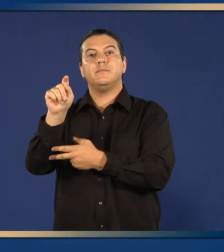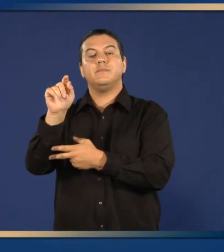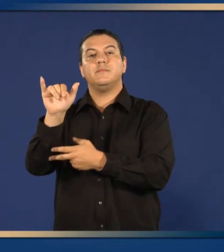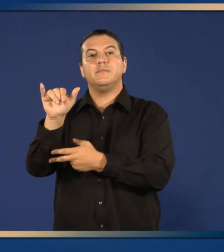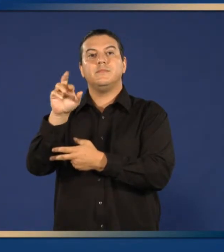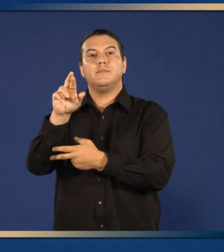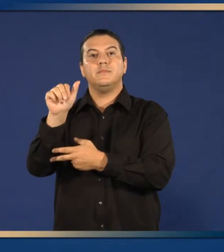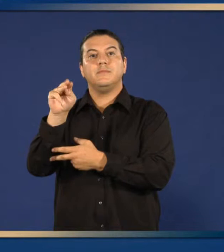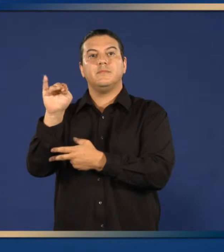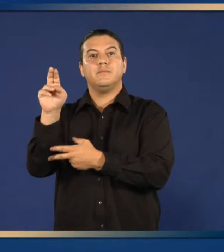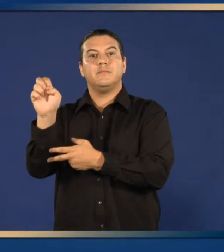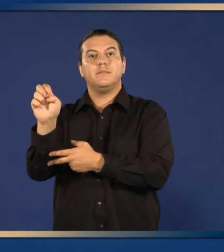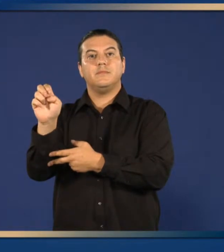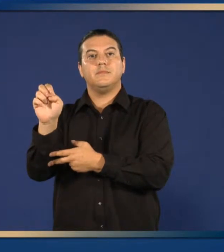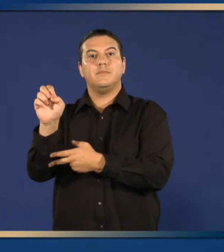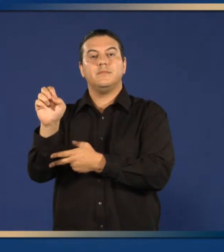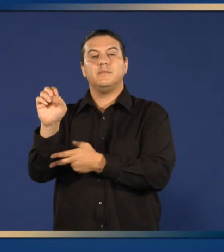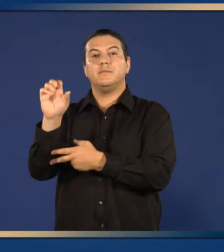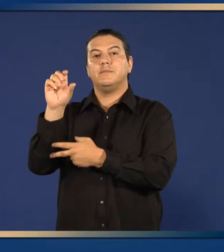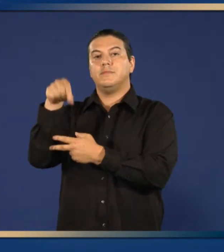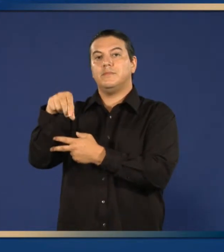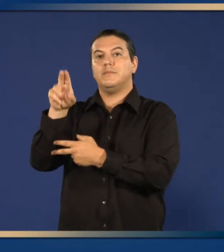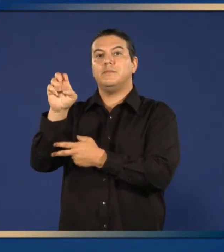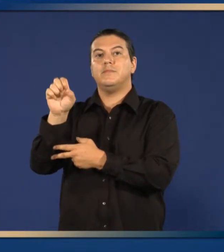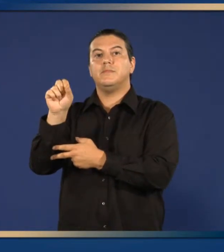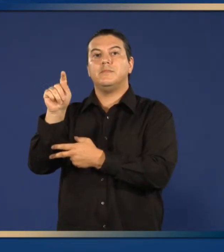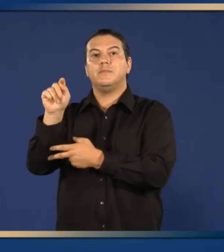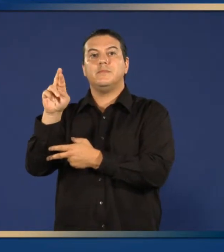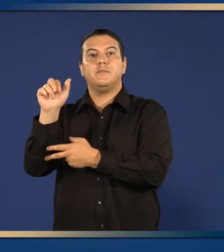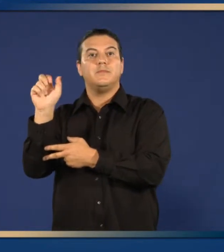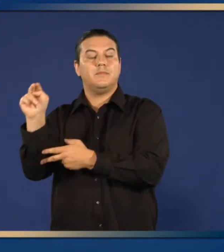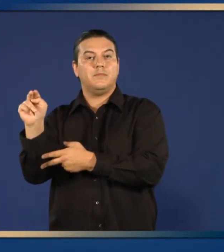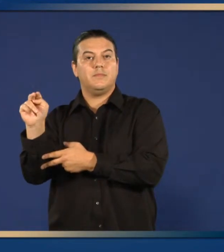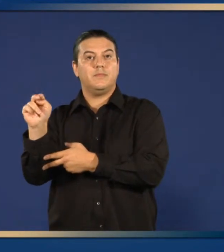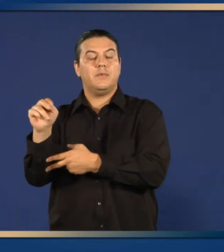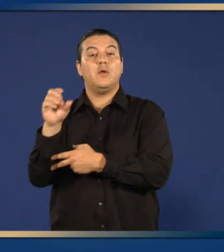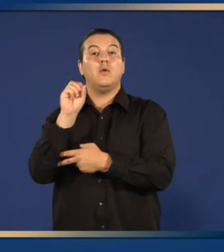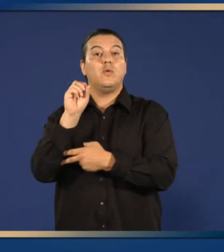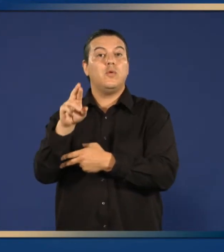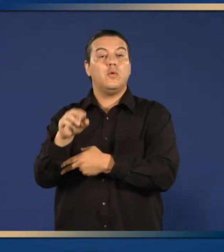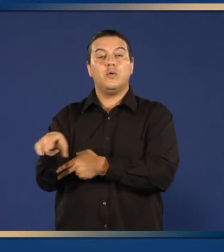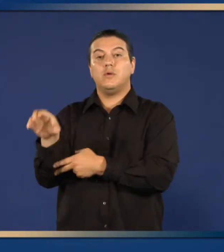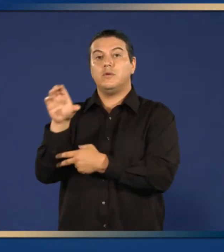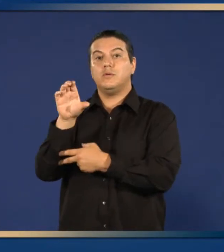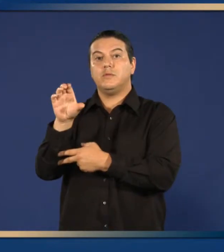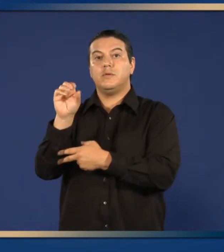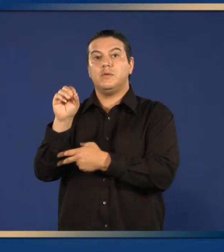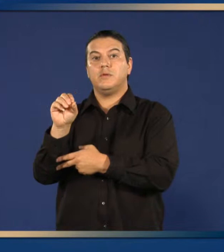Cholestramine, Questran or Cholestopol.